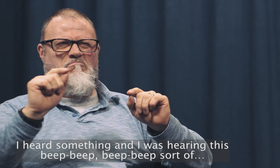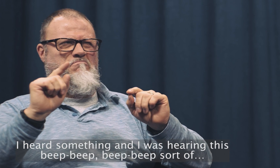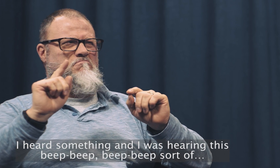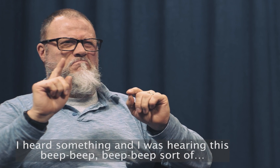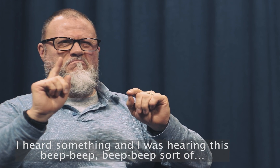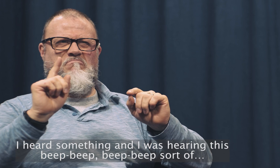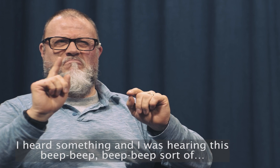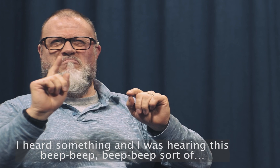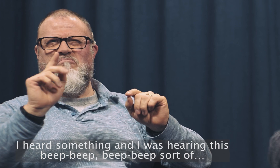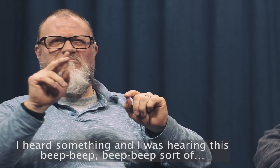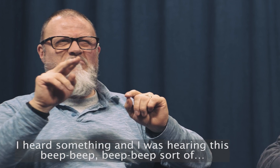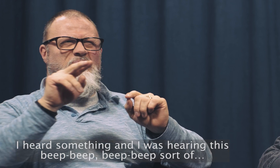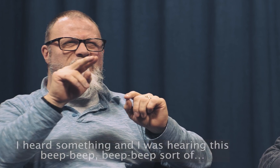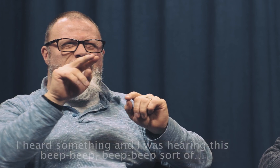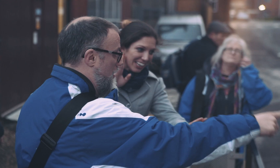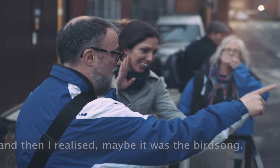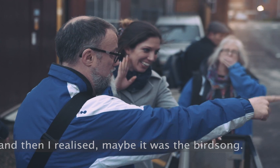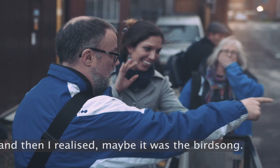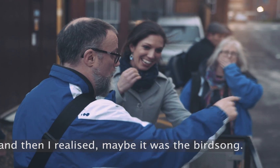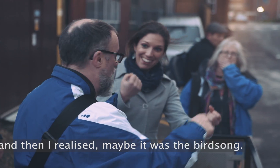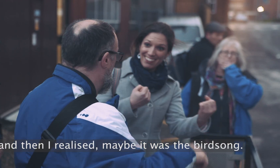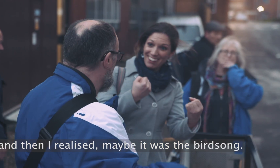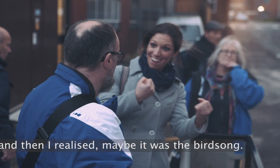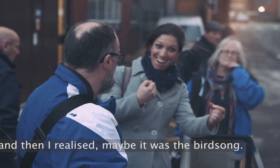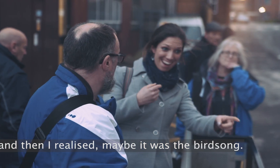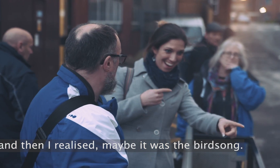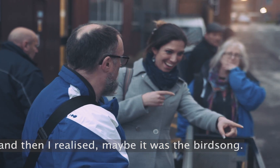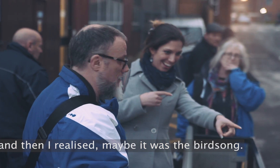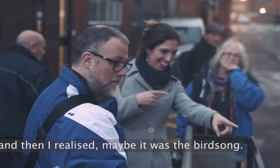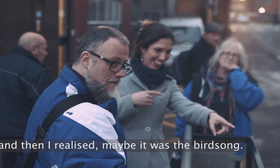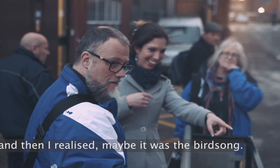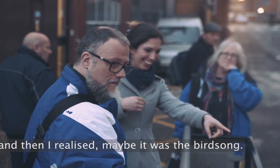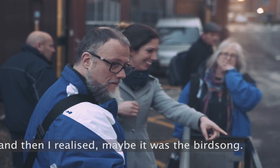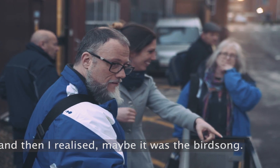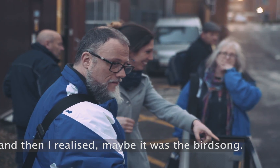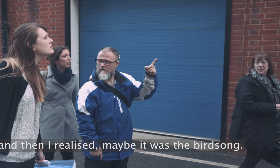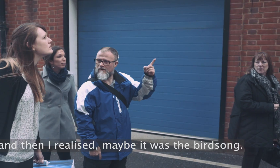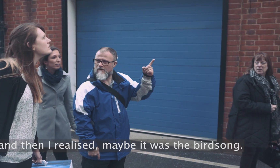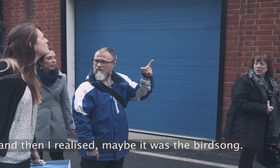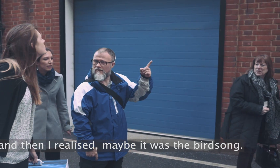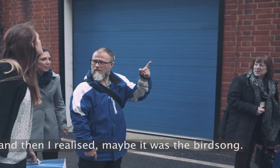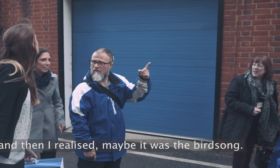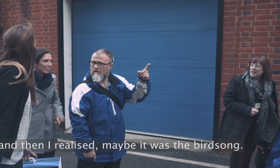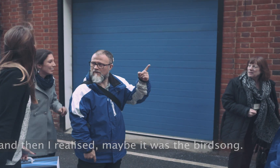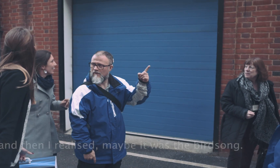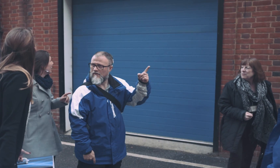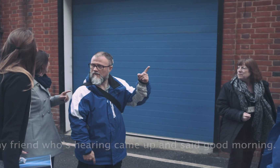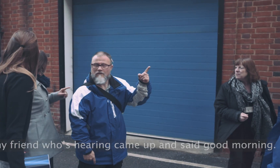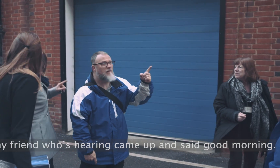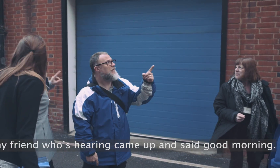baby baby sort of and then I've realized maybe it was the bird song and